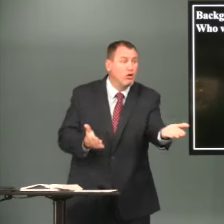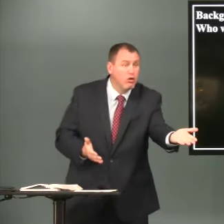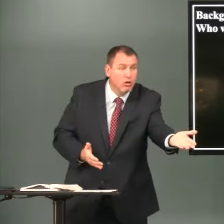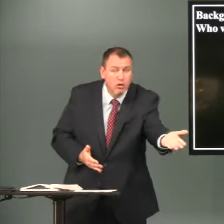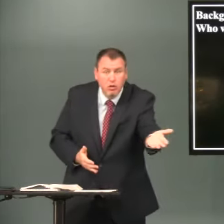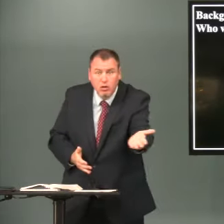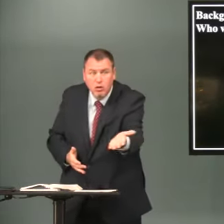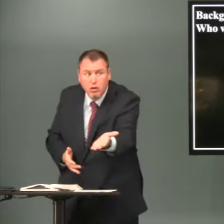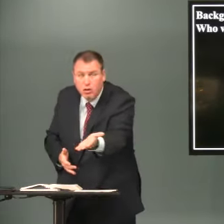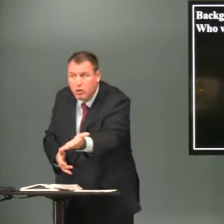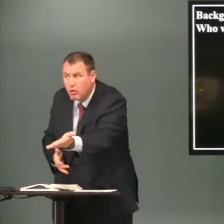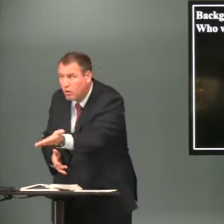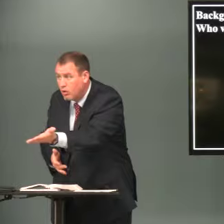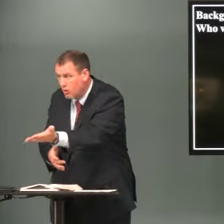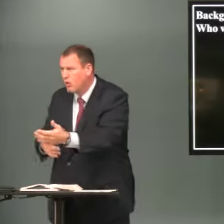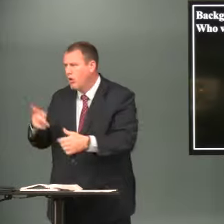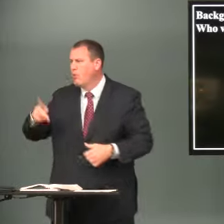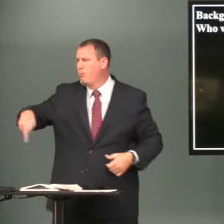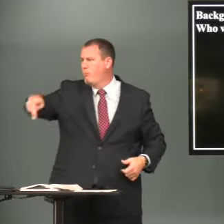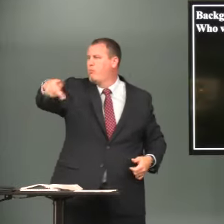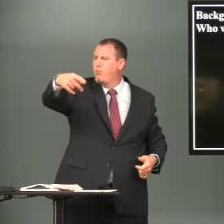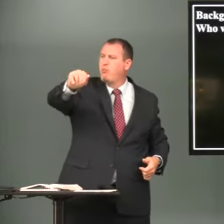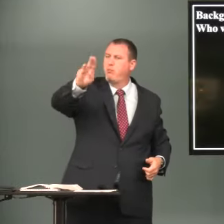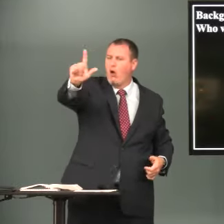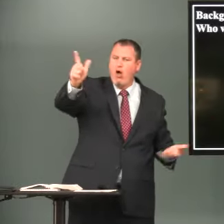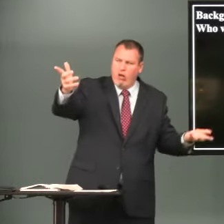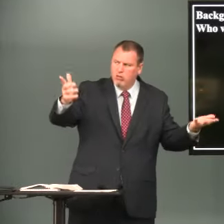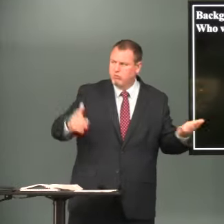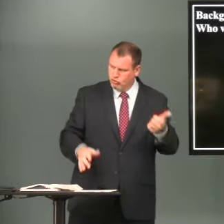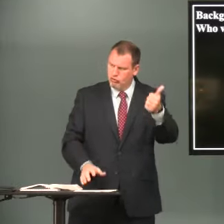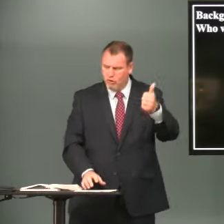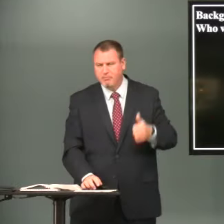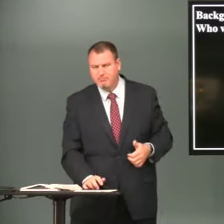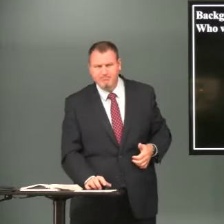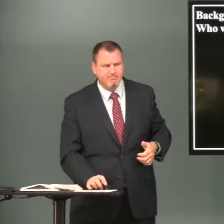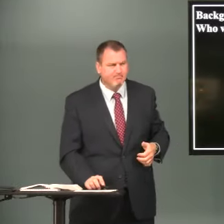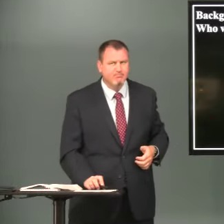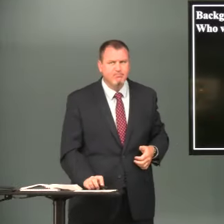who wrote the book paul good job